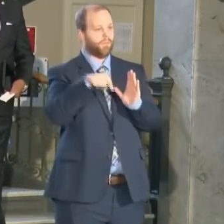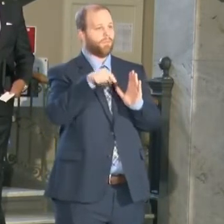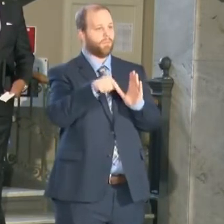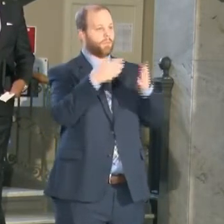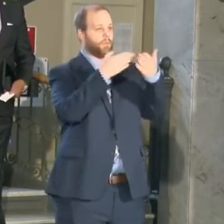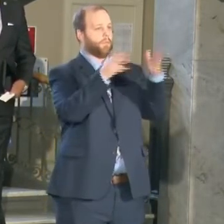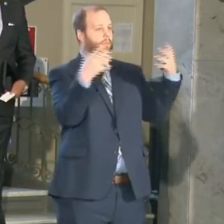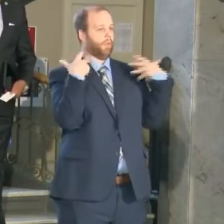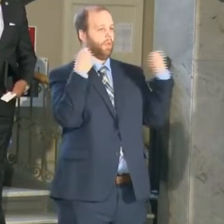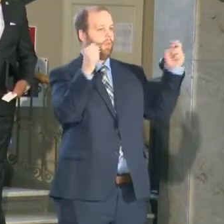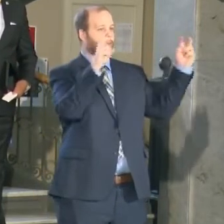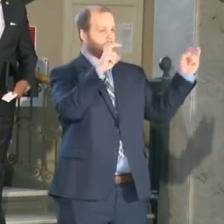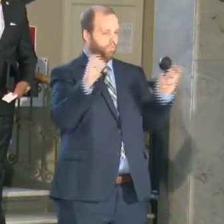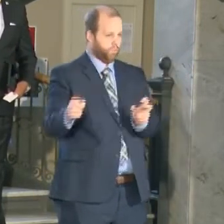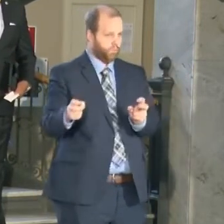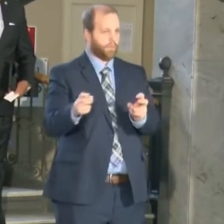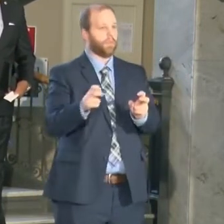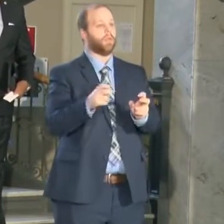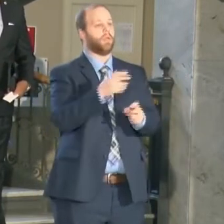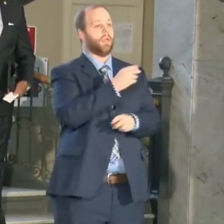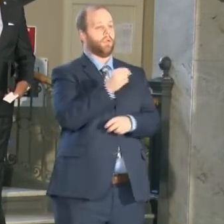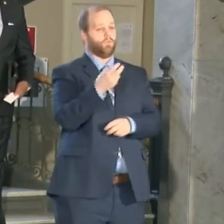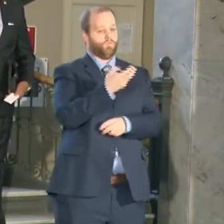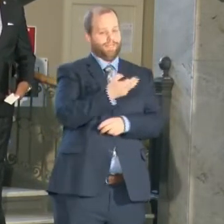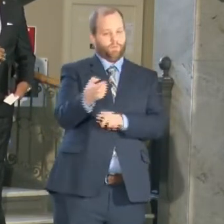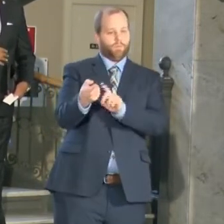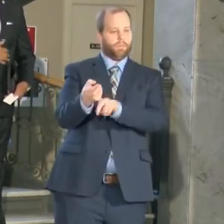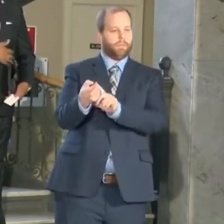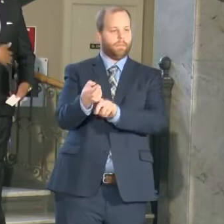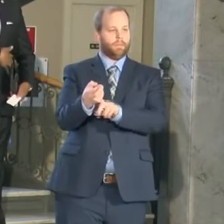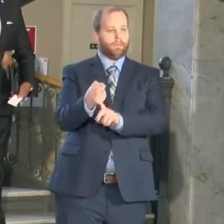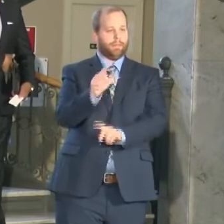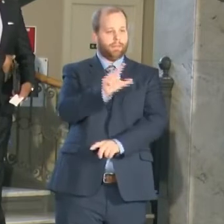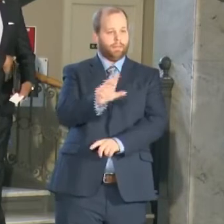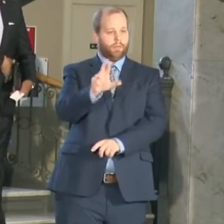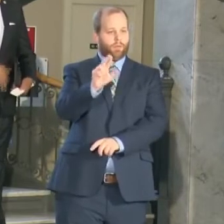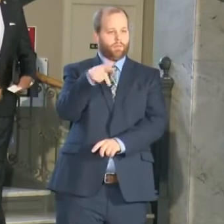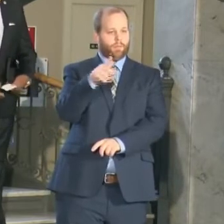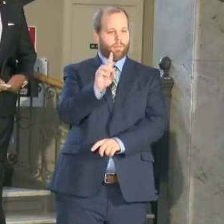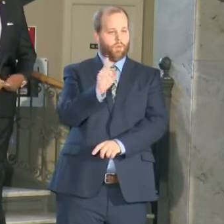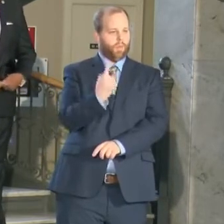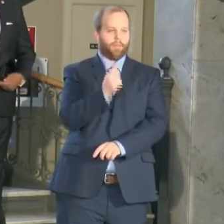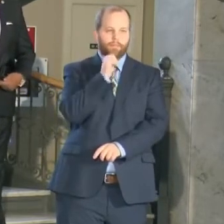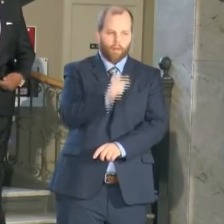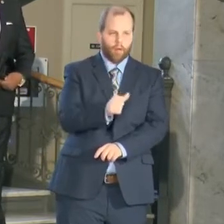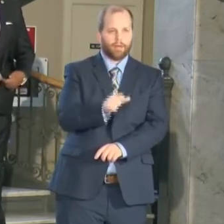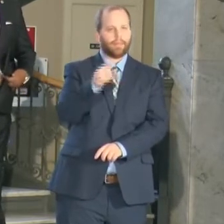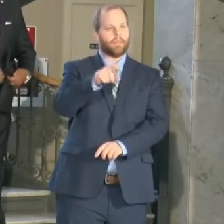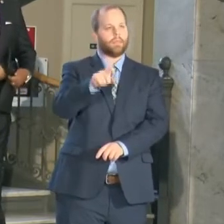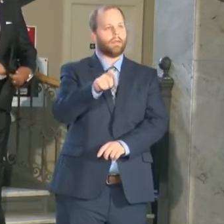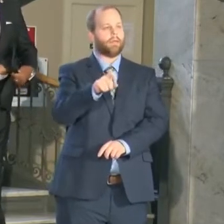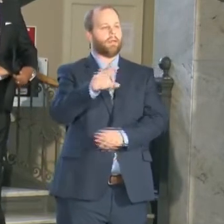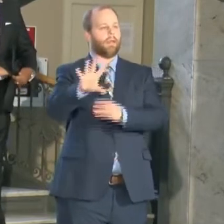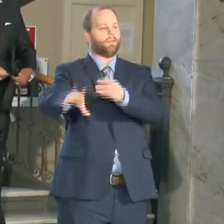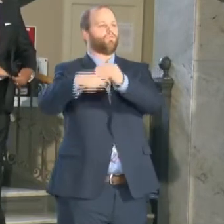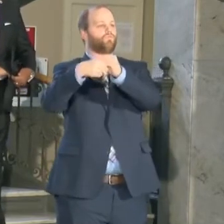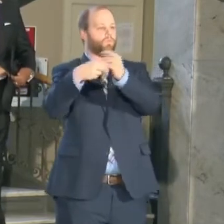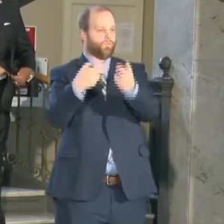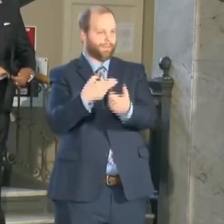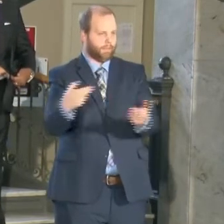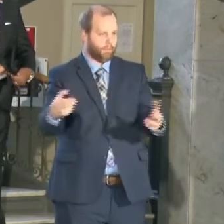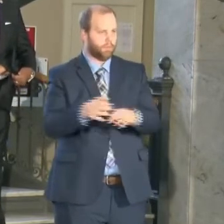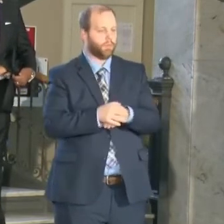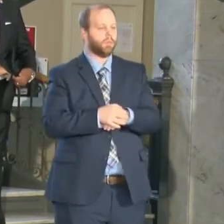are additional to law enforcement. And so when we talk about conflict resolution and jobs and we talk about